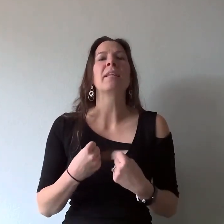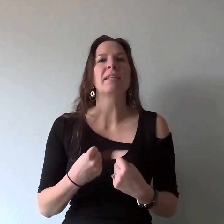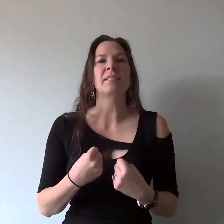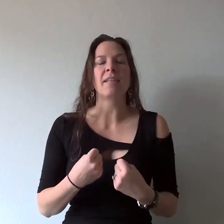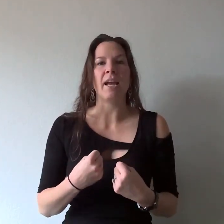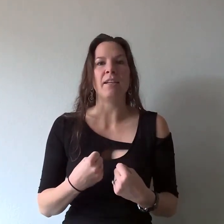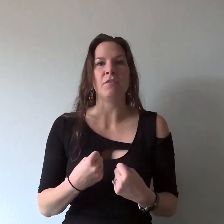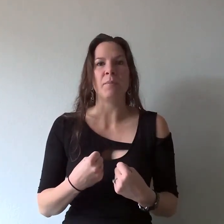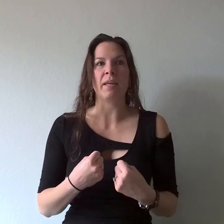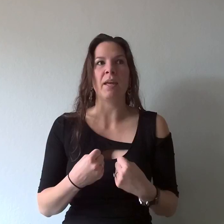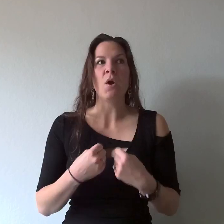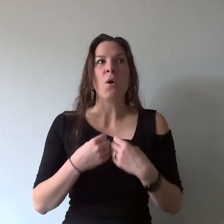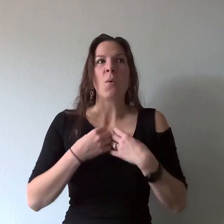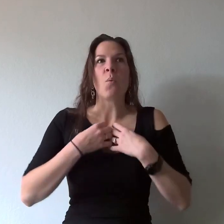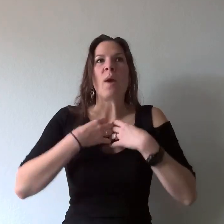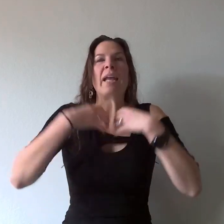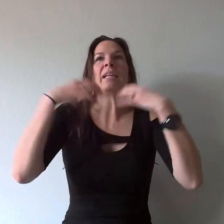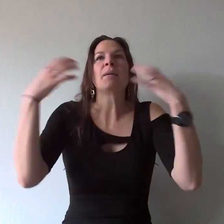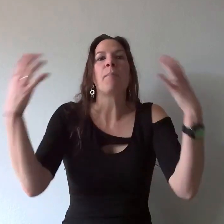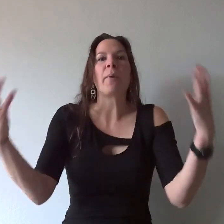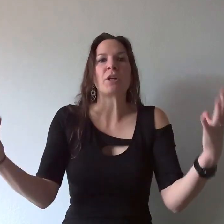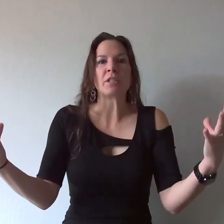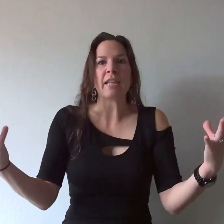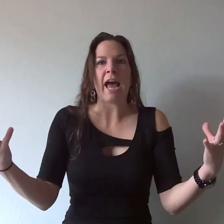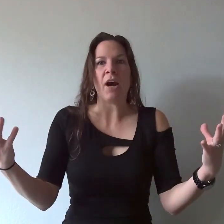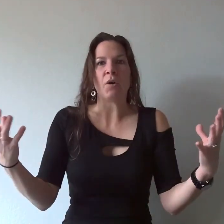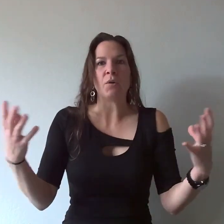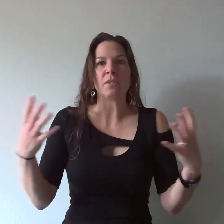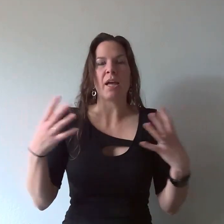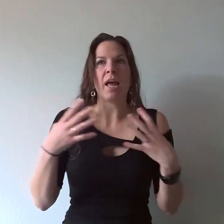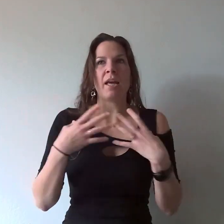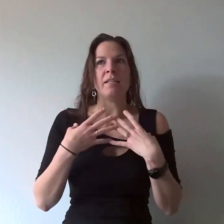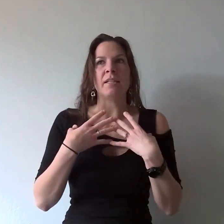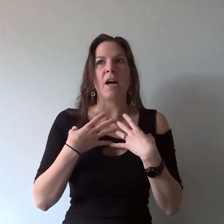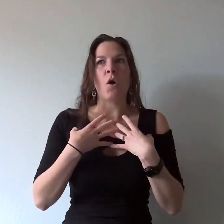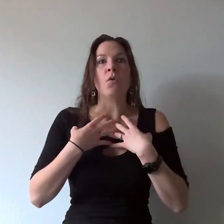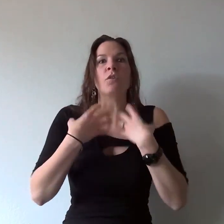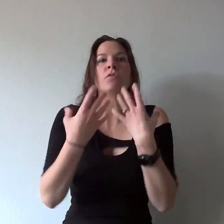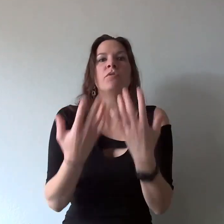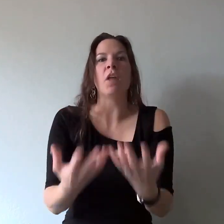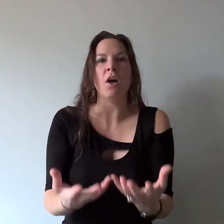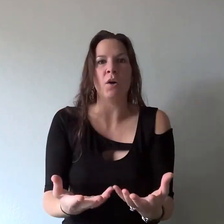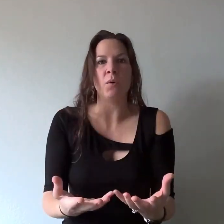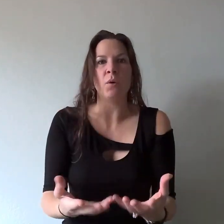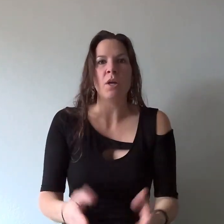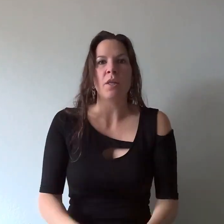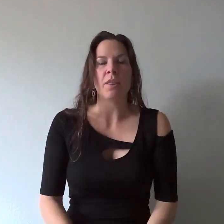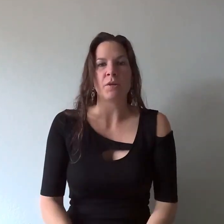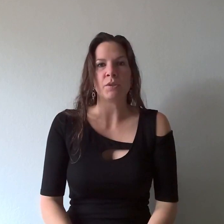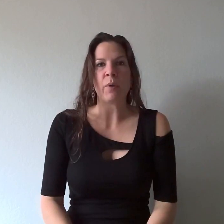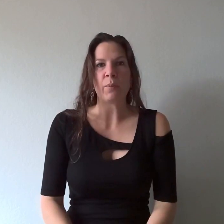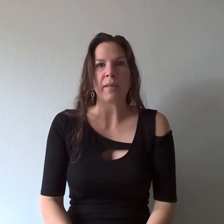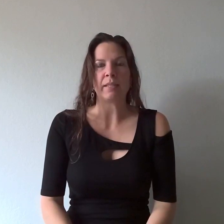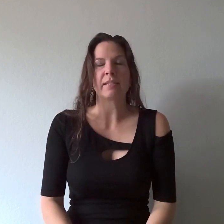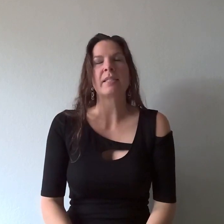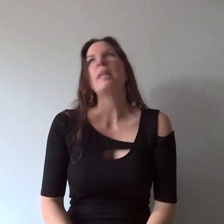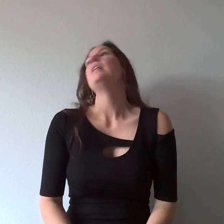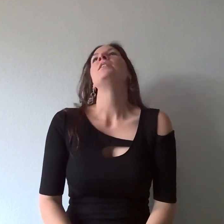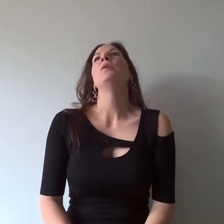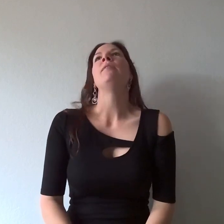inside of me waiting to burst out and overflow those moments so if